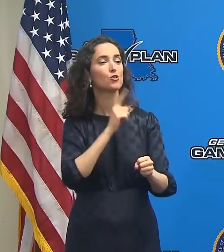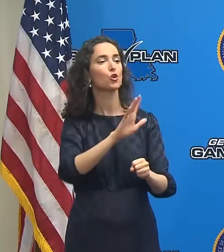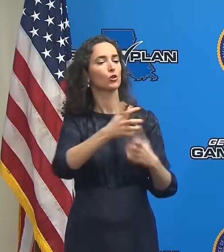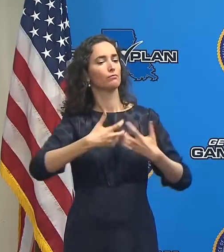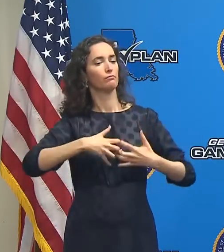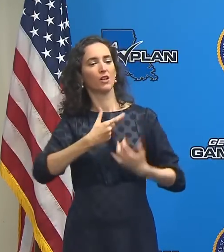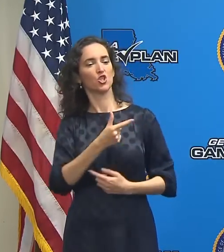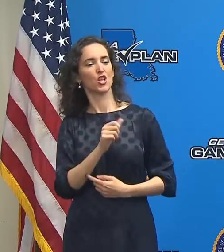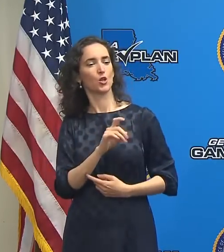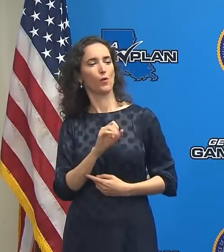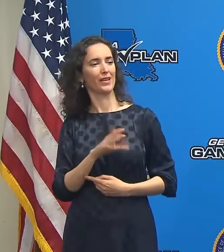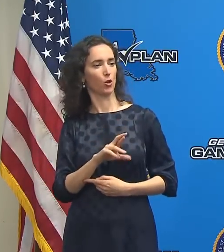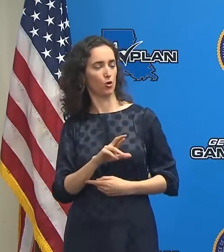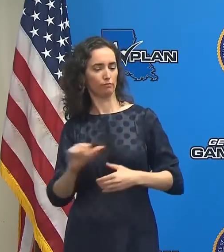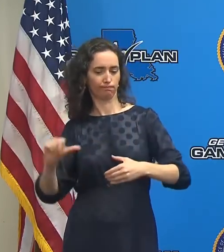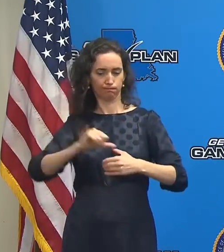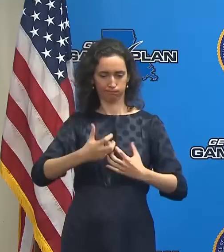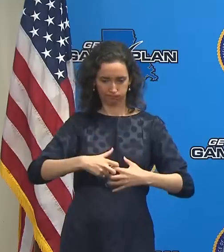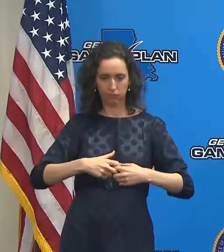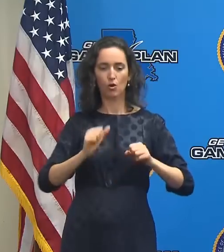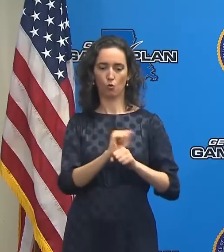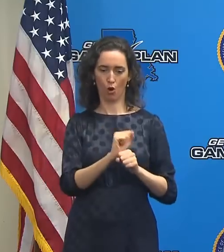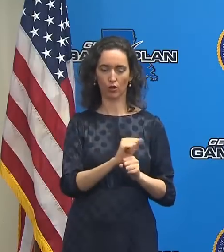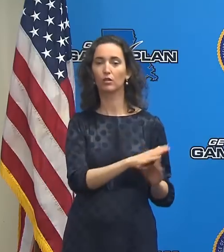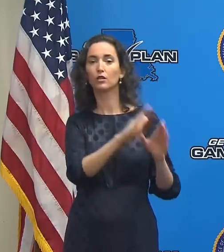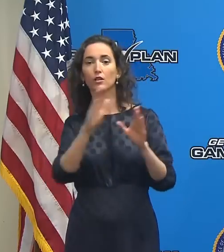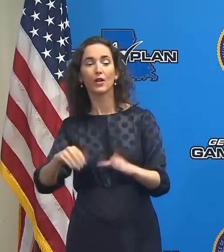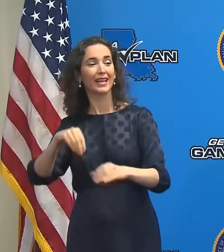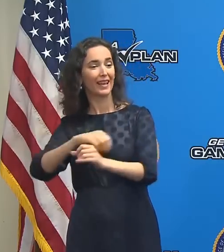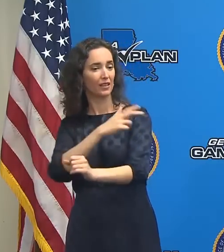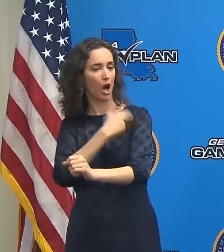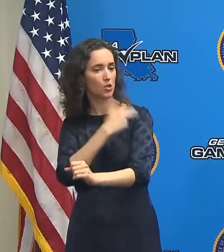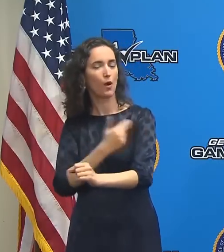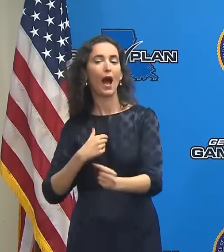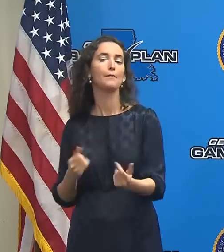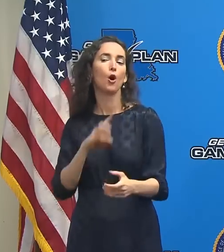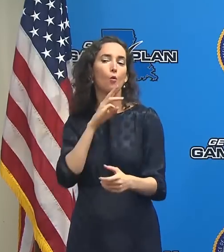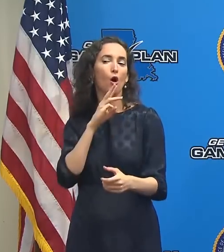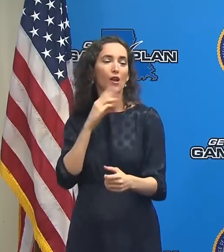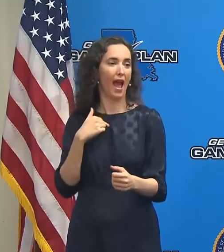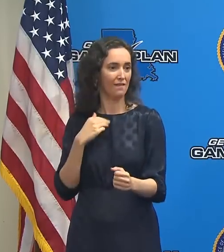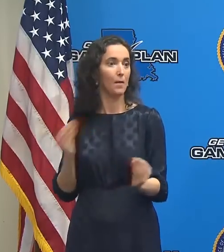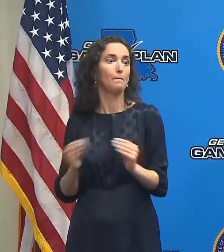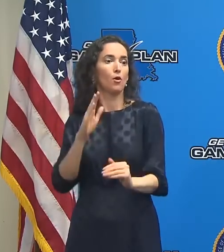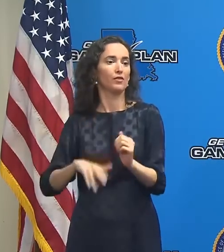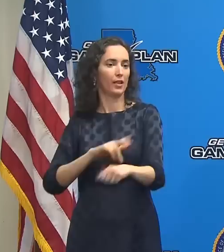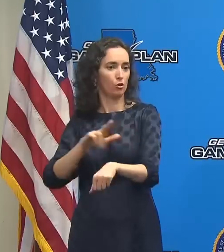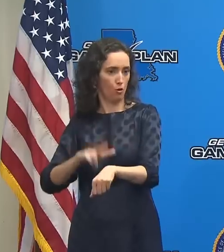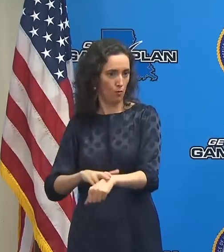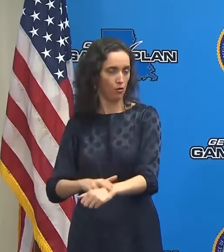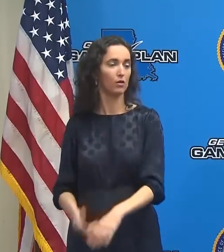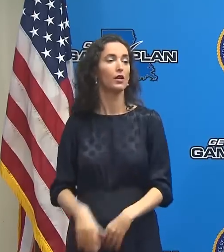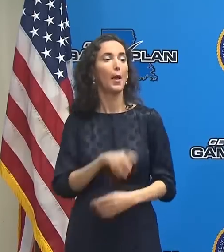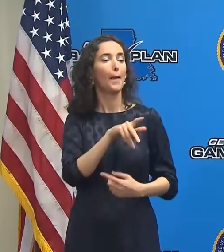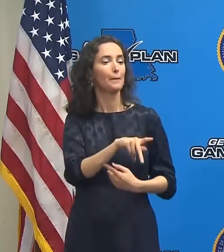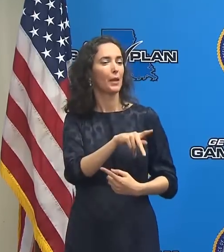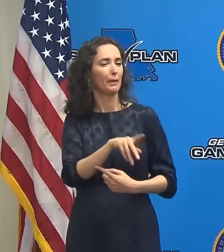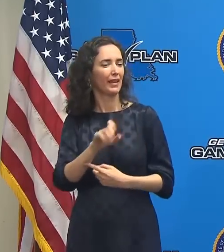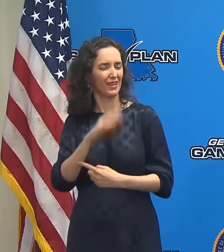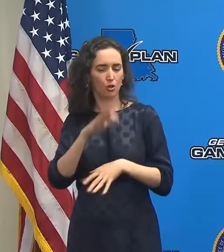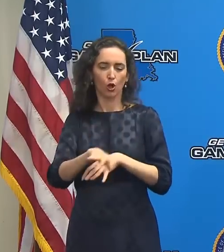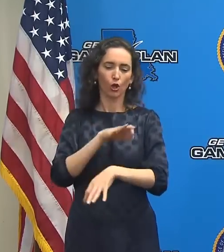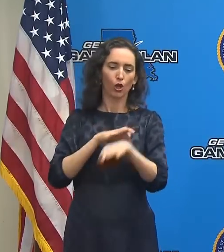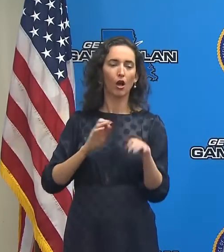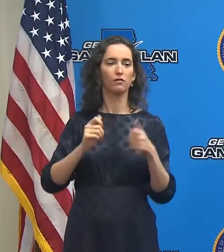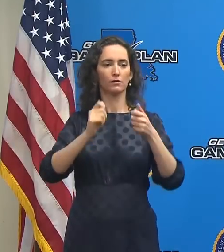working, that they have way more water on hand than normal, that PPE be on hand in and